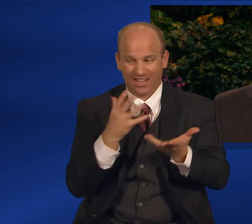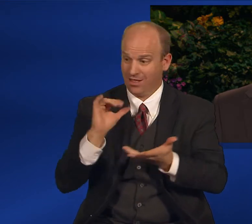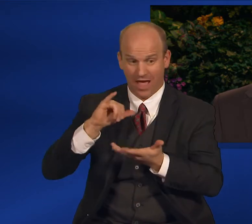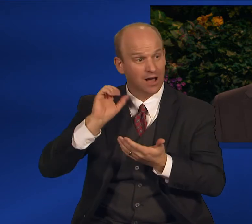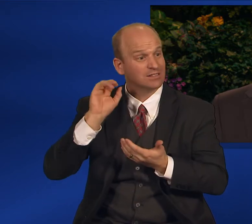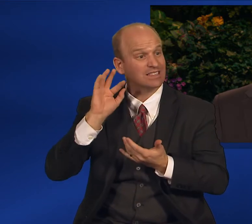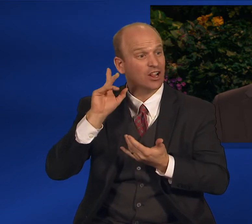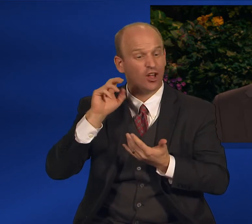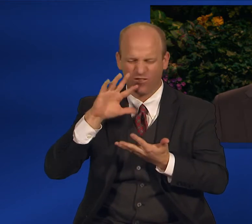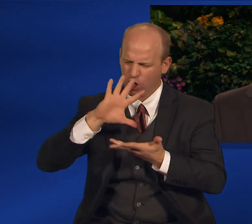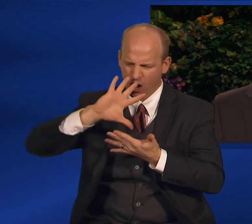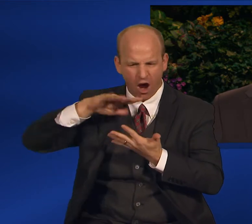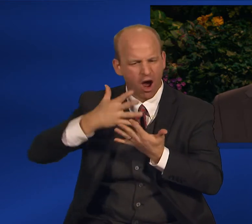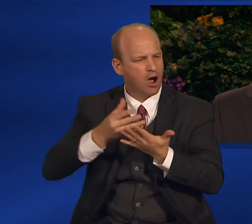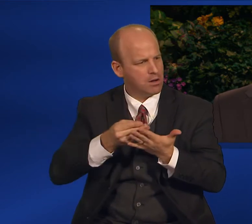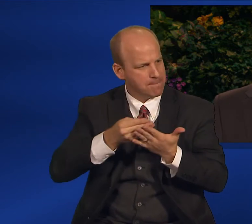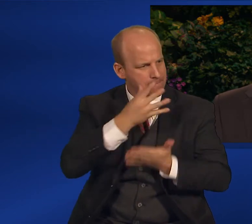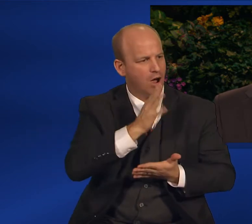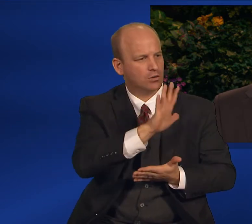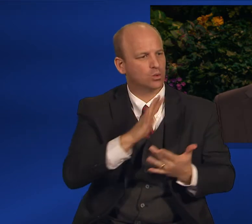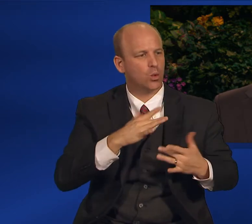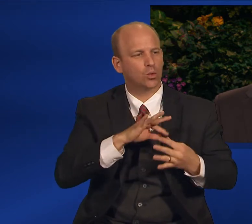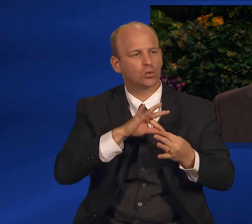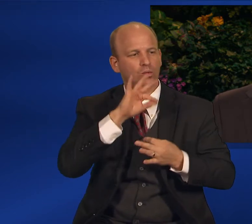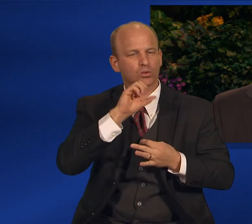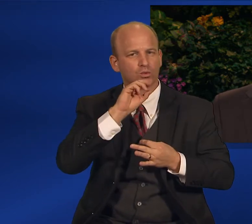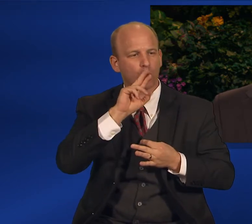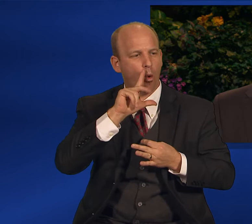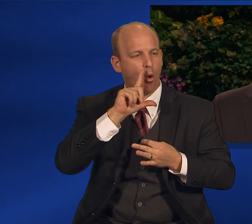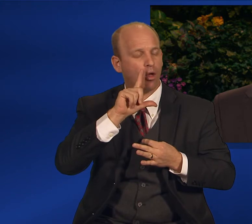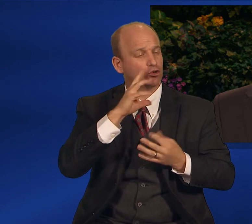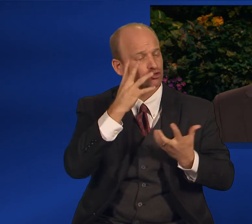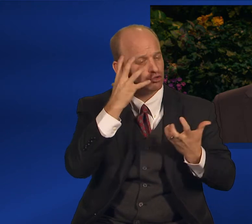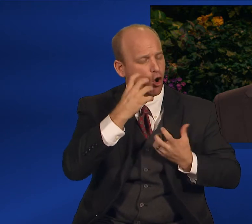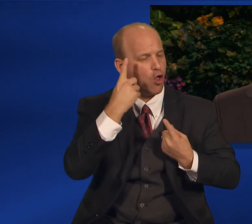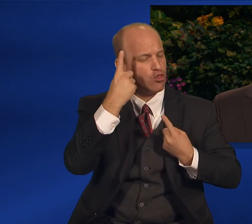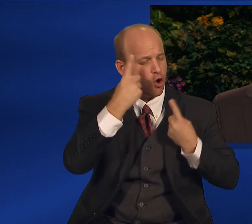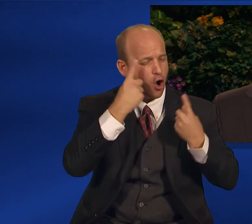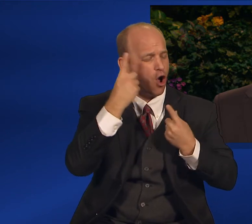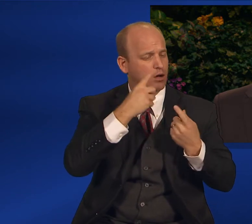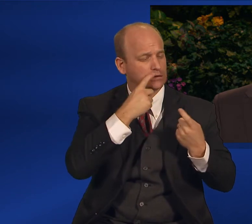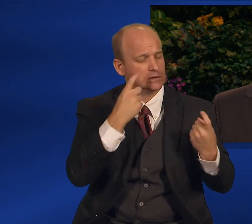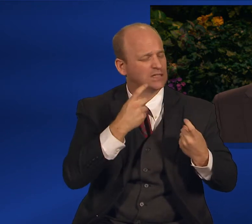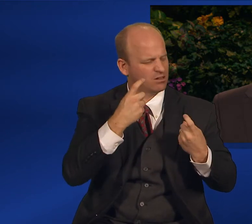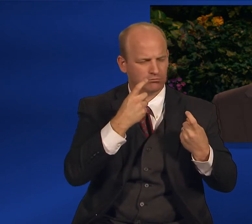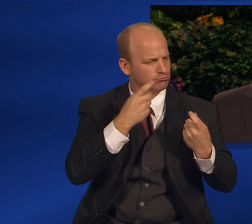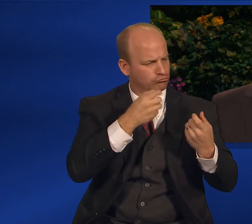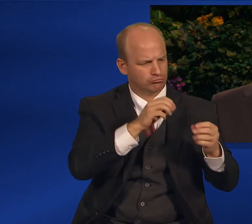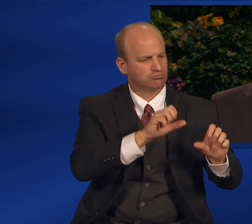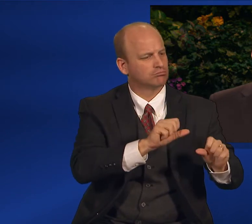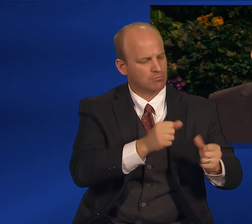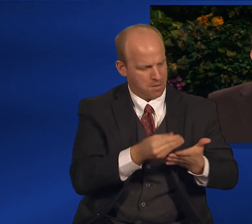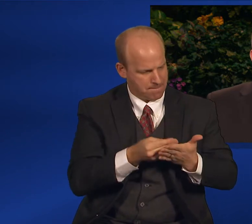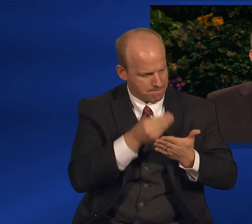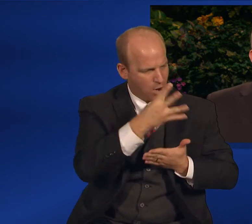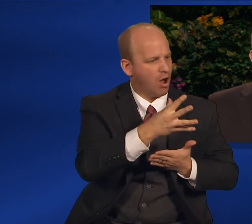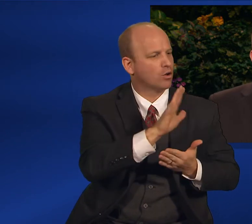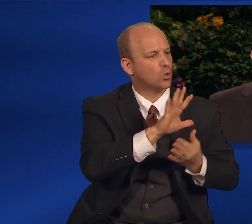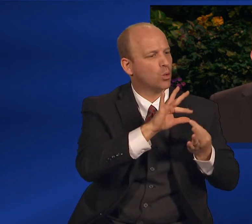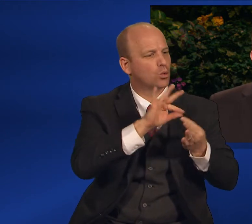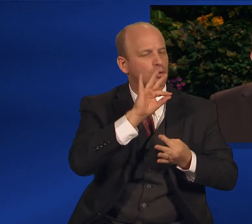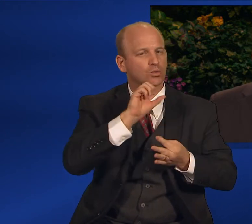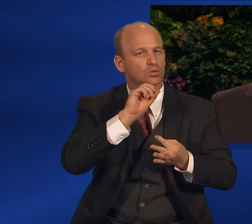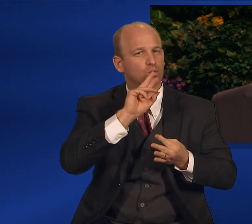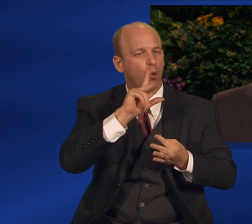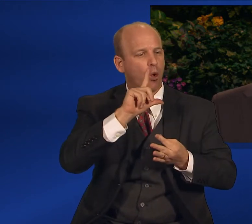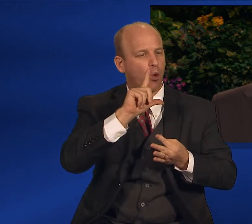it from dark thoughts and from the spirit of perdition, and I give it to God. John Valjean indeed became a